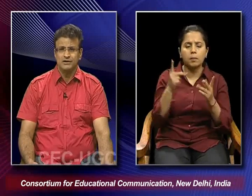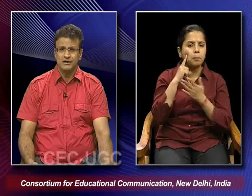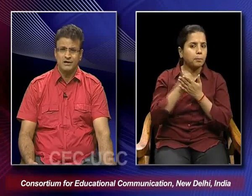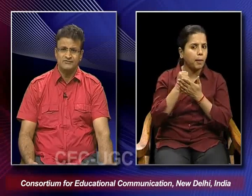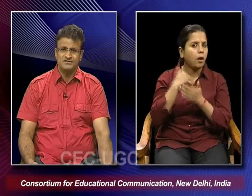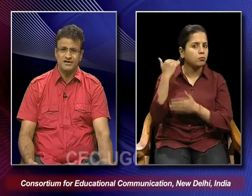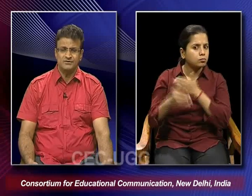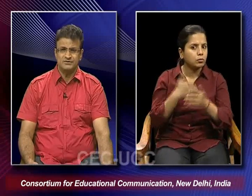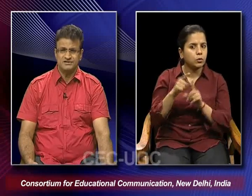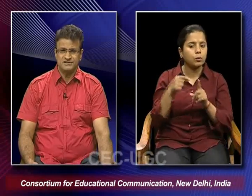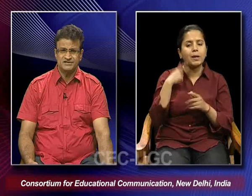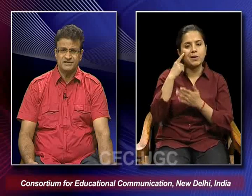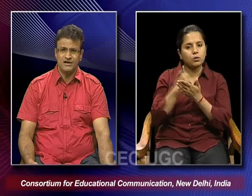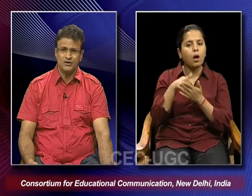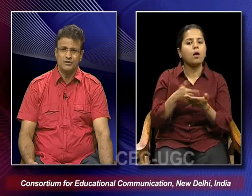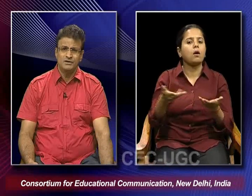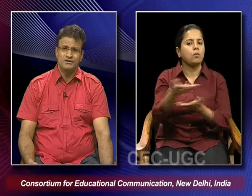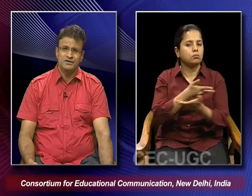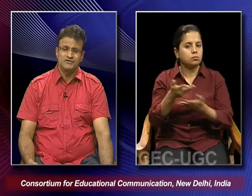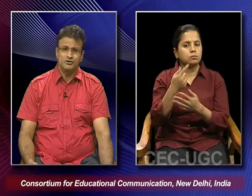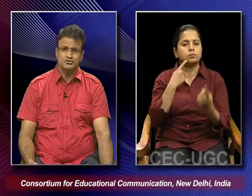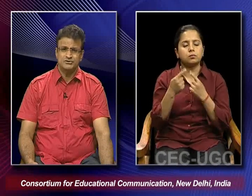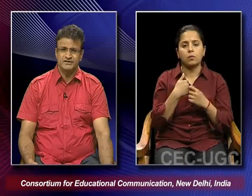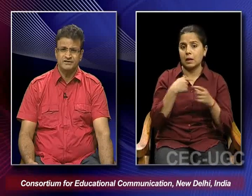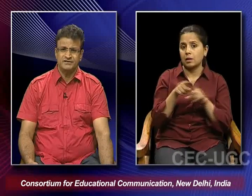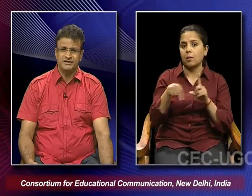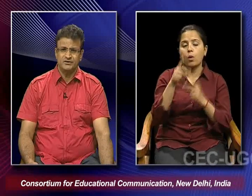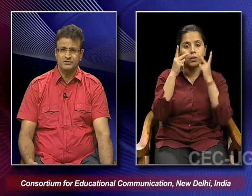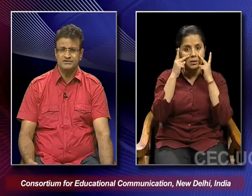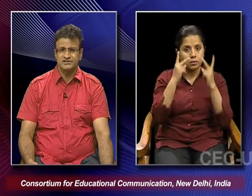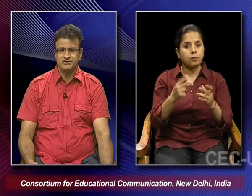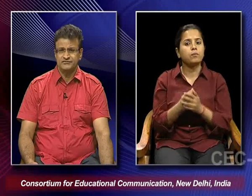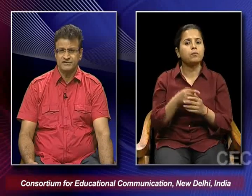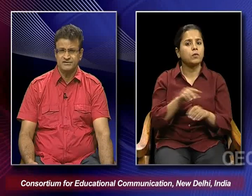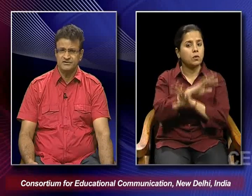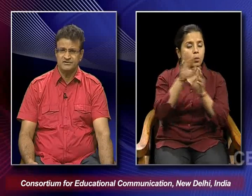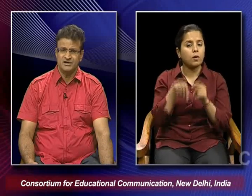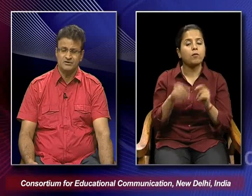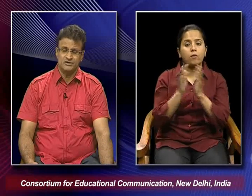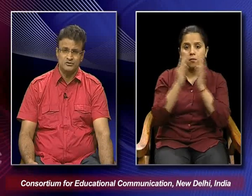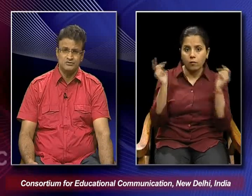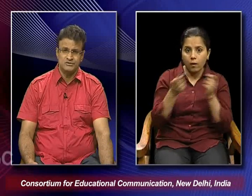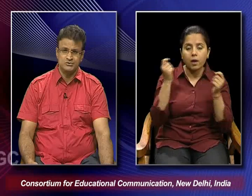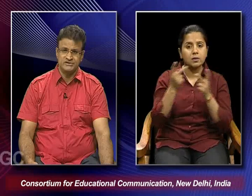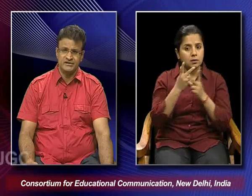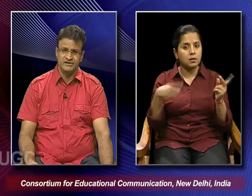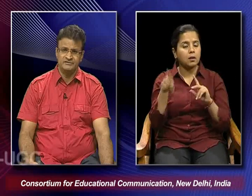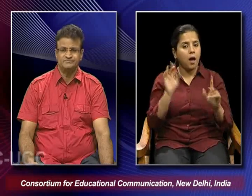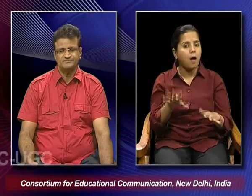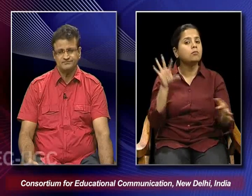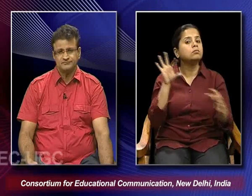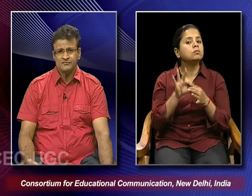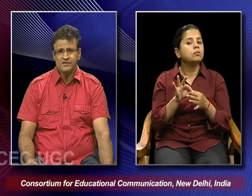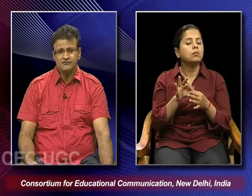we will try to discuss and how we will also see that all these kinds of festivals how they are also associated